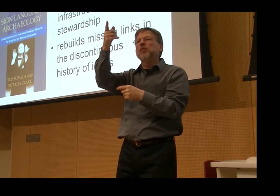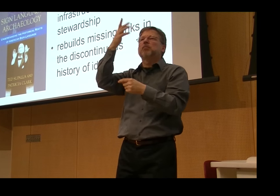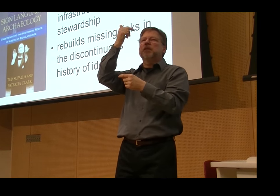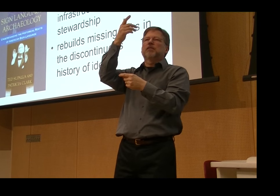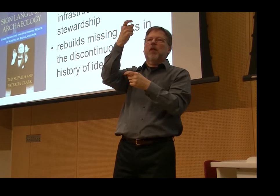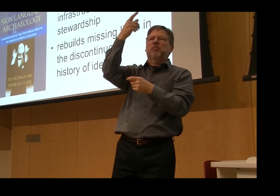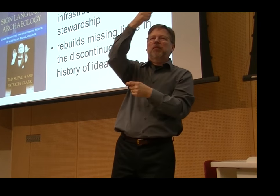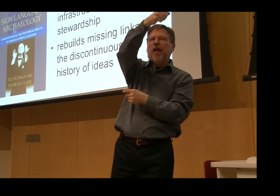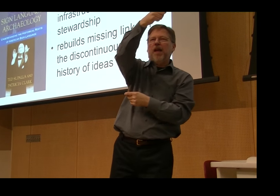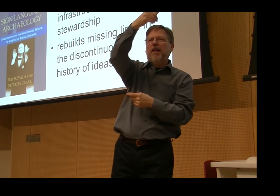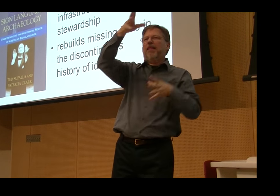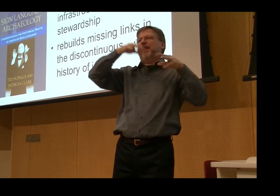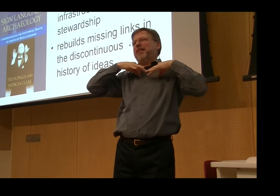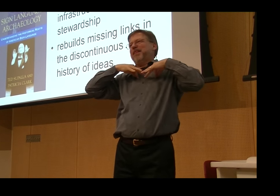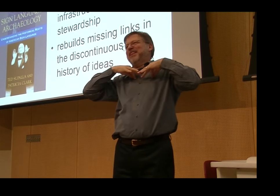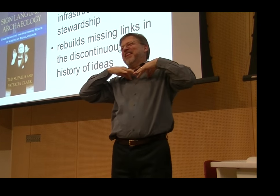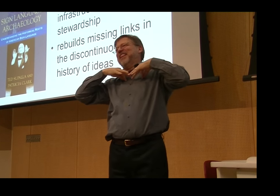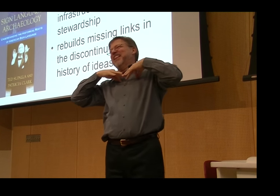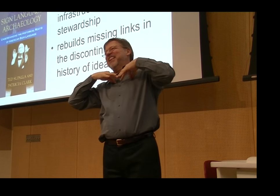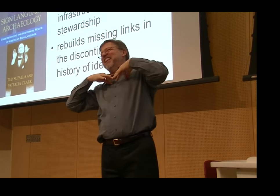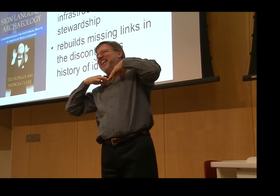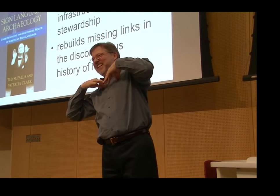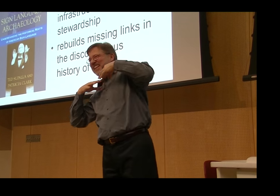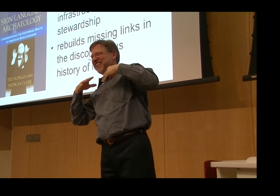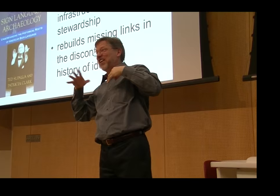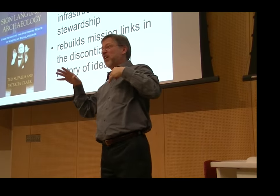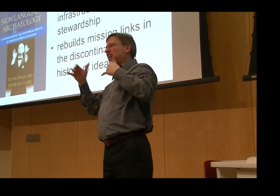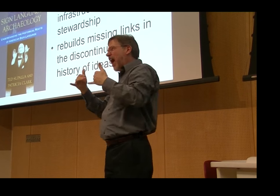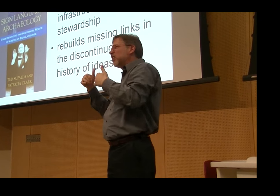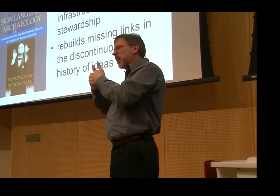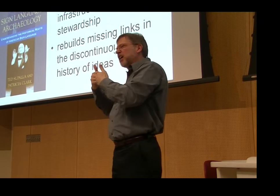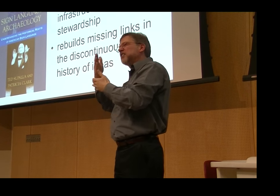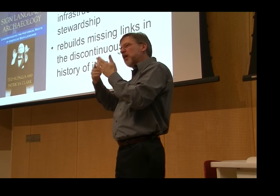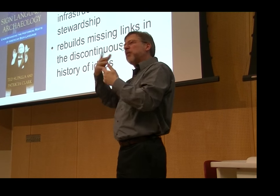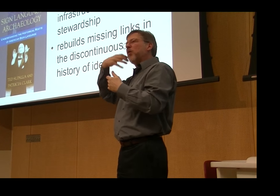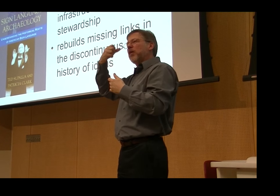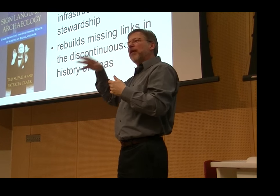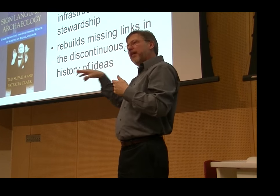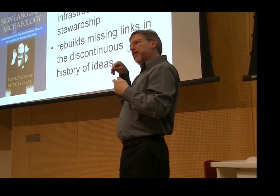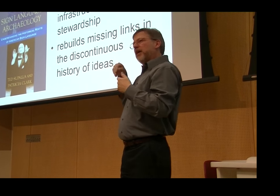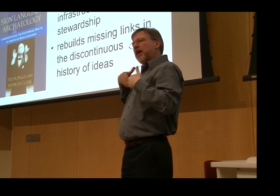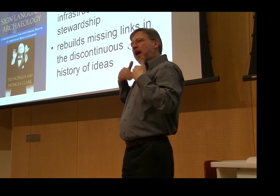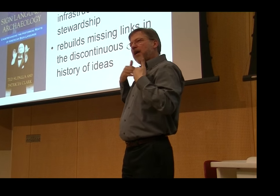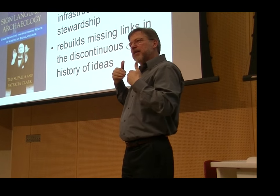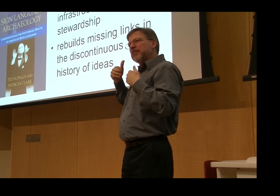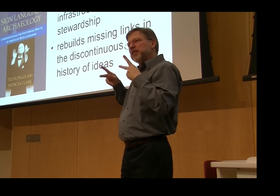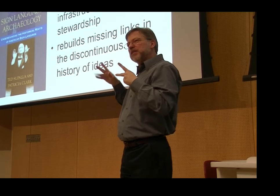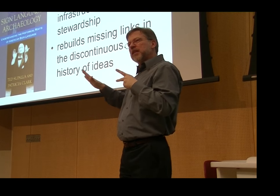a written form, and they will pass their language down in the same way from the two older generations